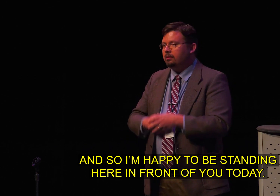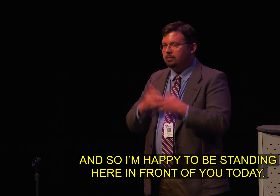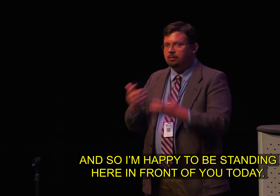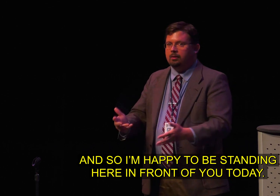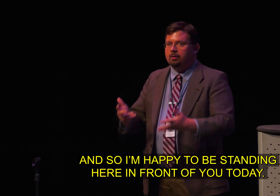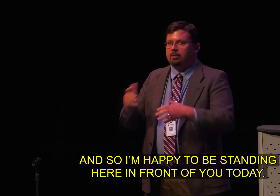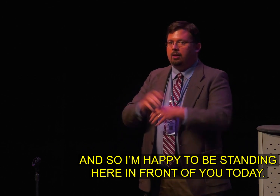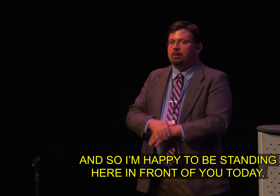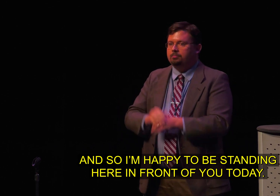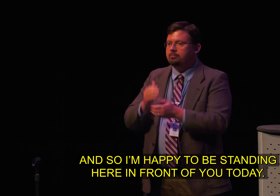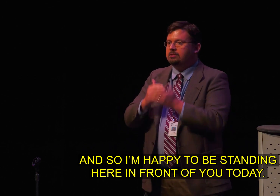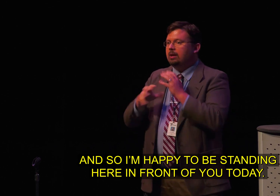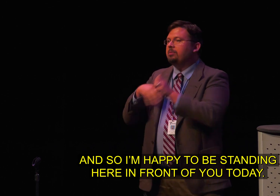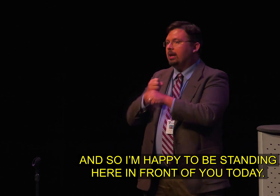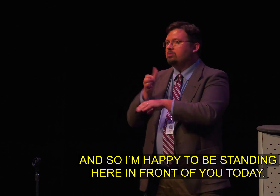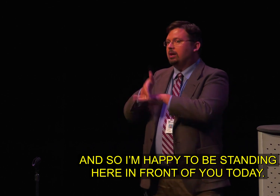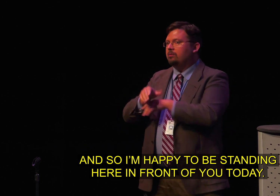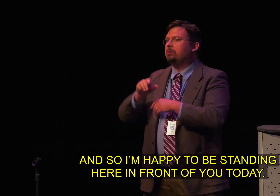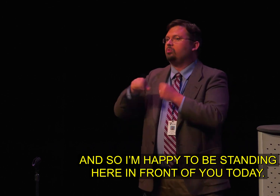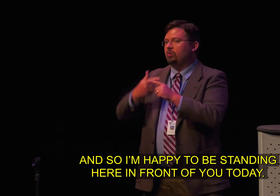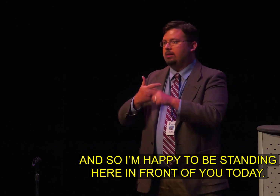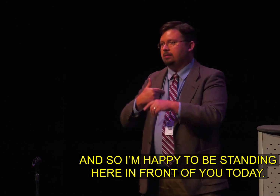be standing here in front of you today.